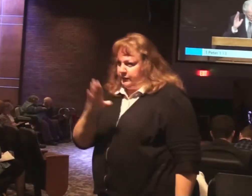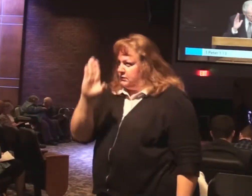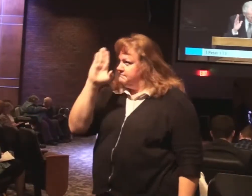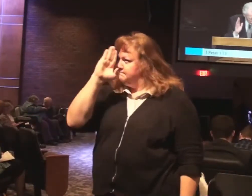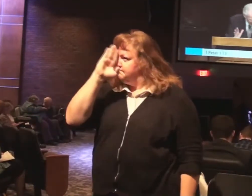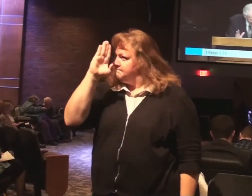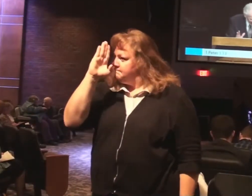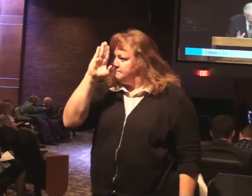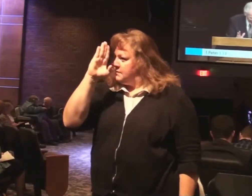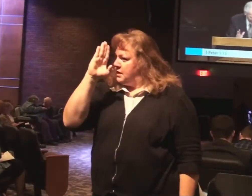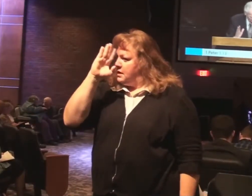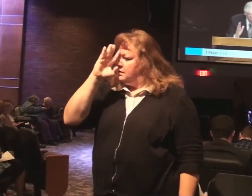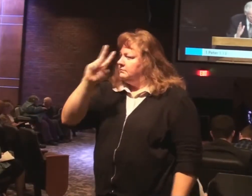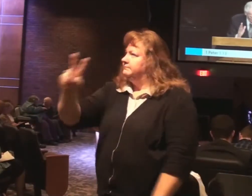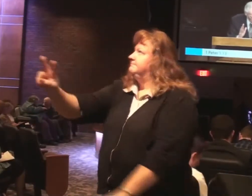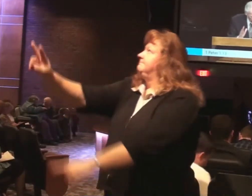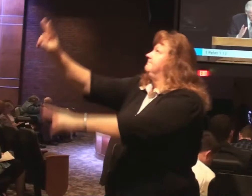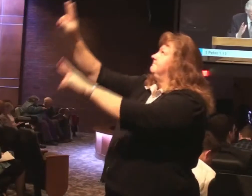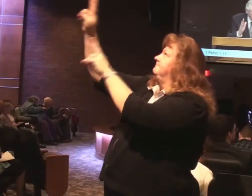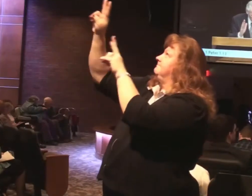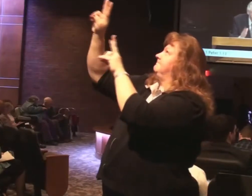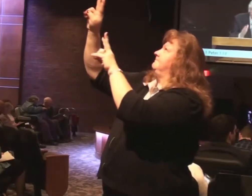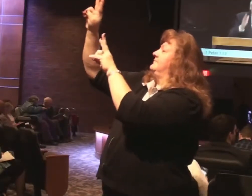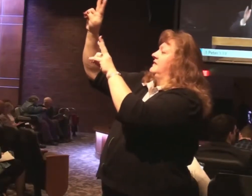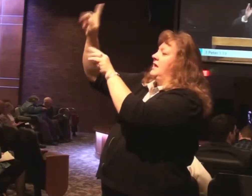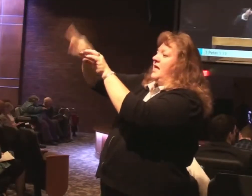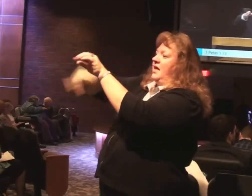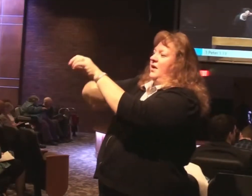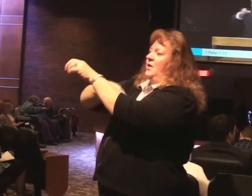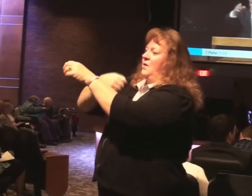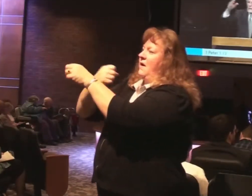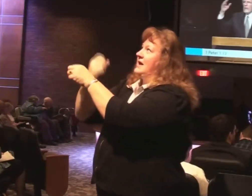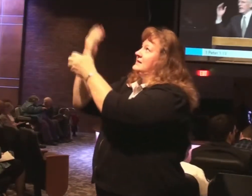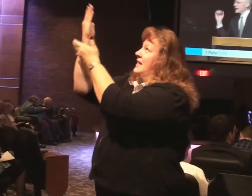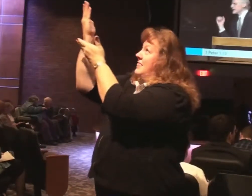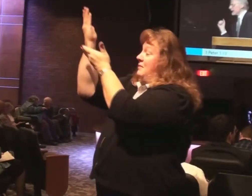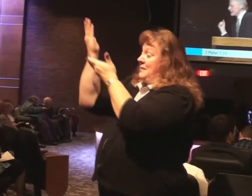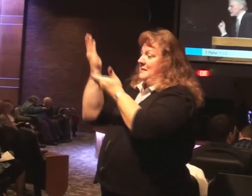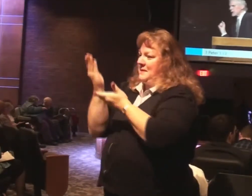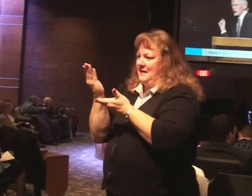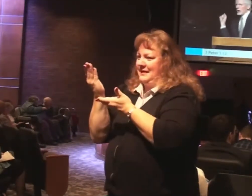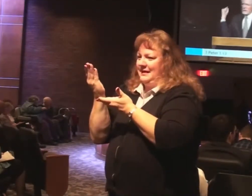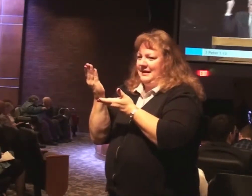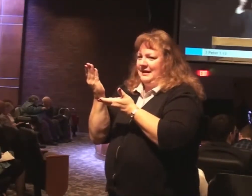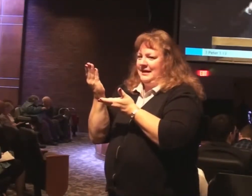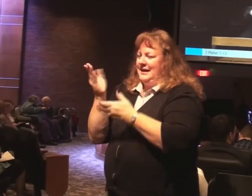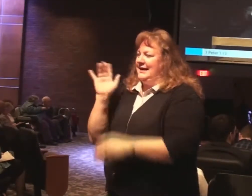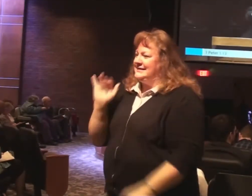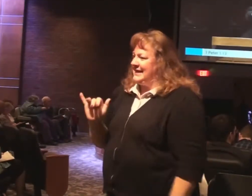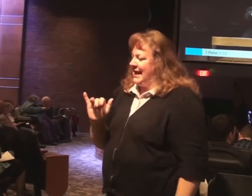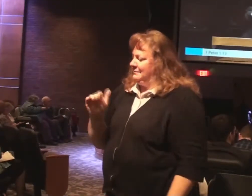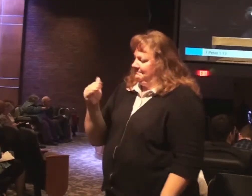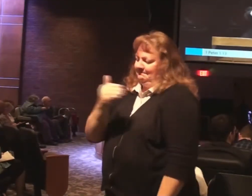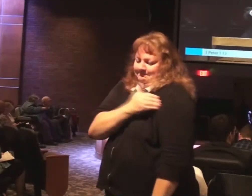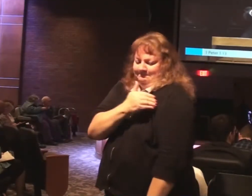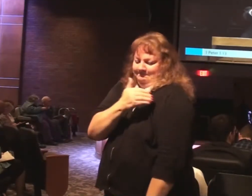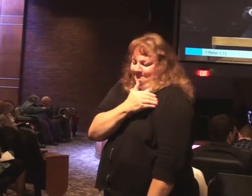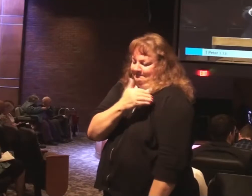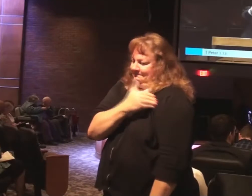completely on the grace to be brought to you at the revelation of Christ. Same thing. We're constantly reminded in scripture. Keep your